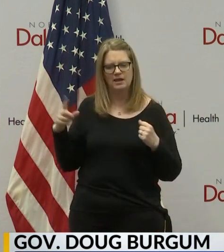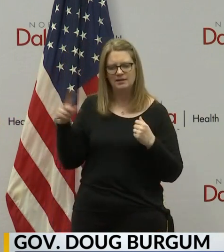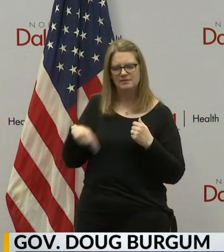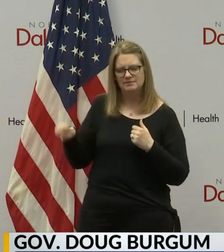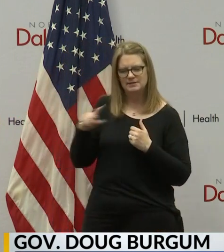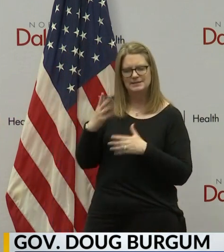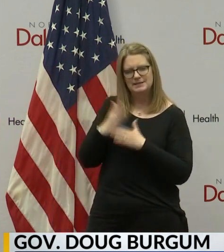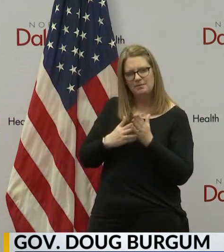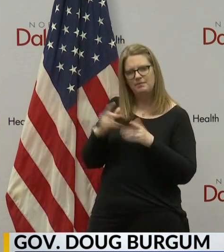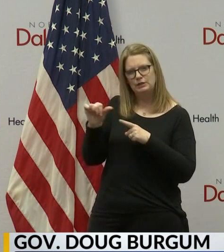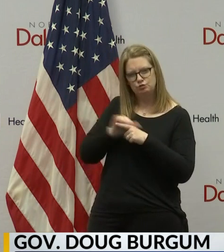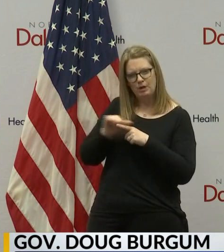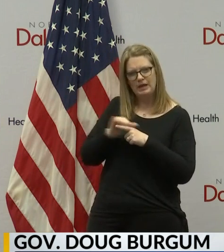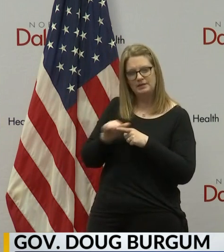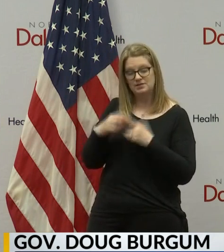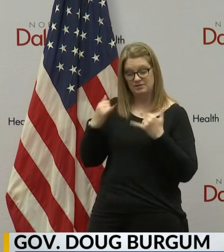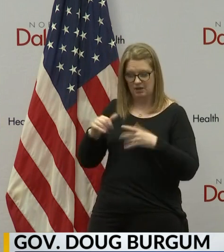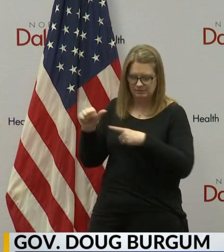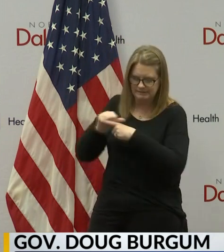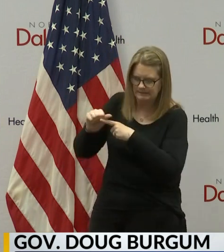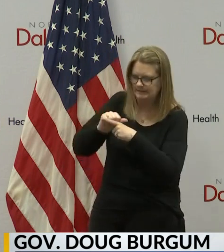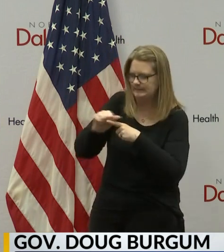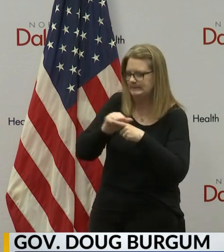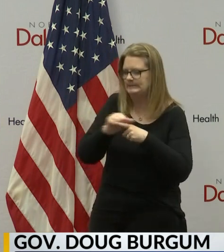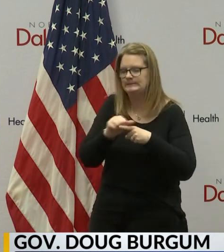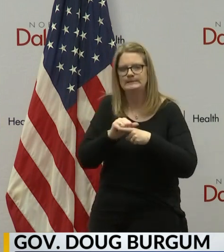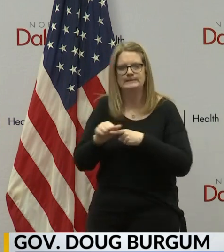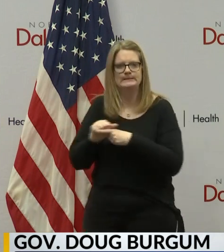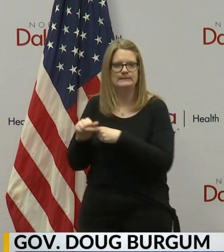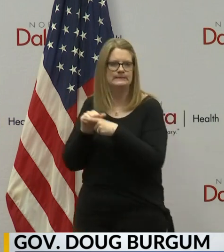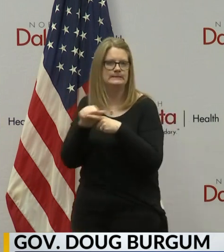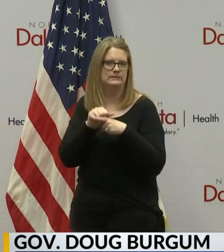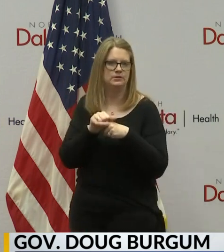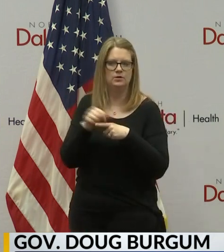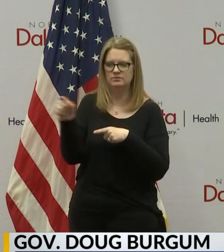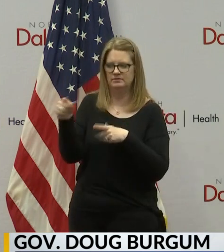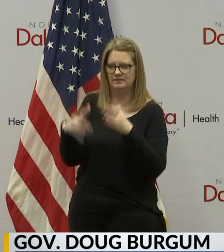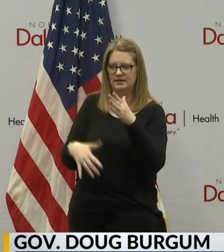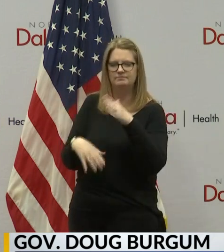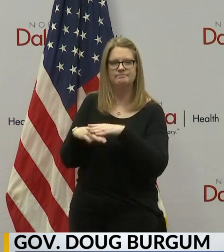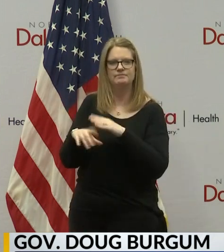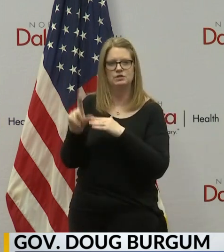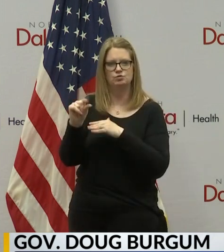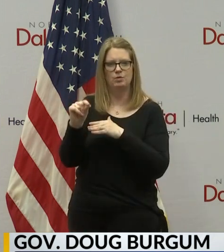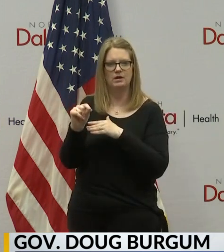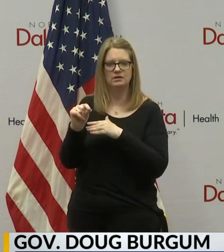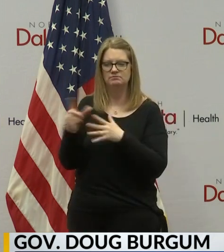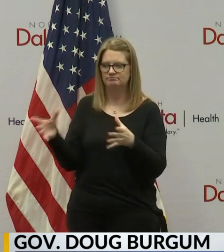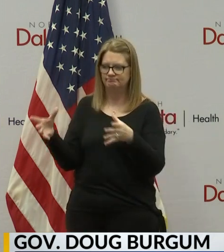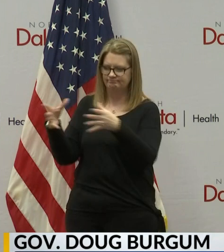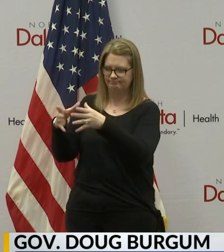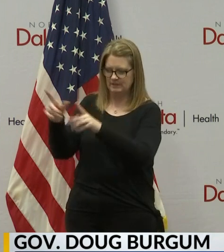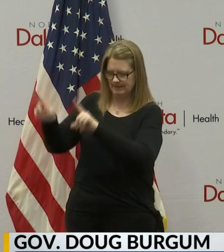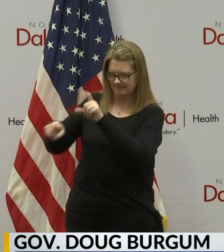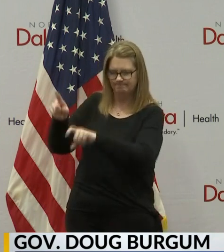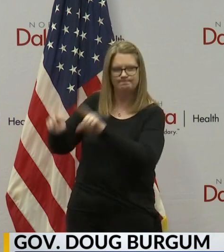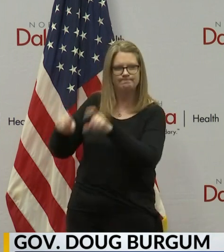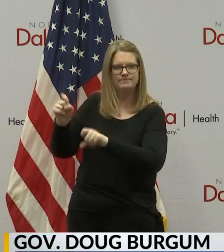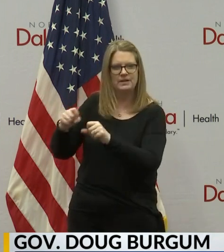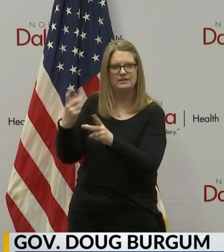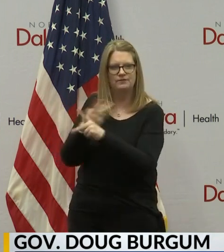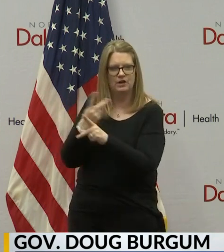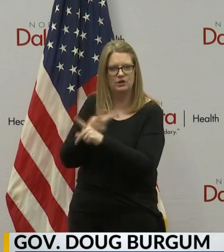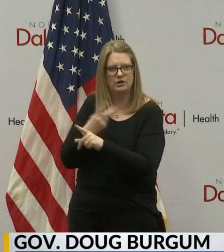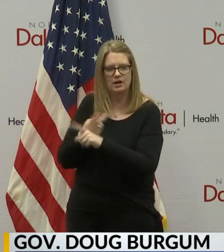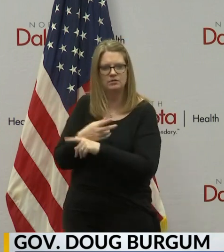get up to this 20 number. But as we talked on the phone earlier today, we'll bring in even more resources, particularly if